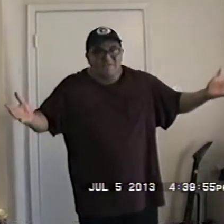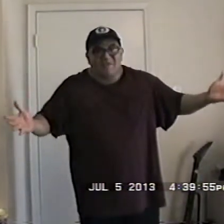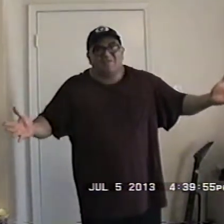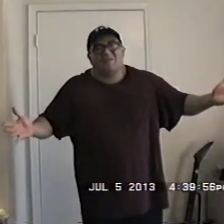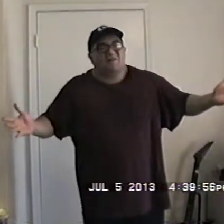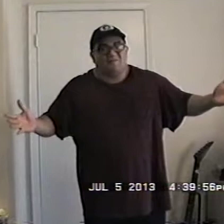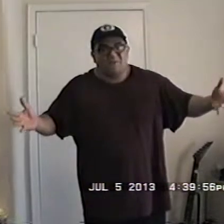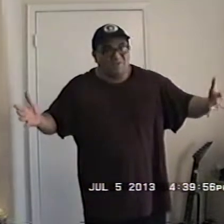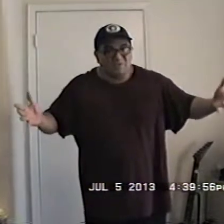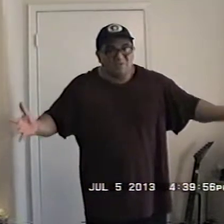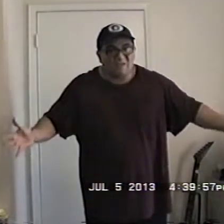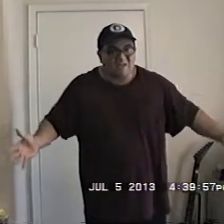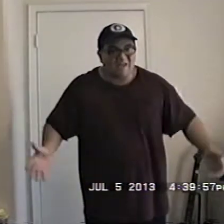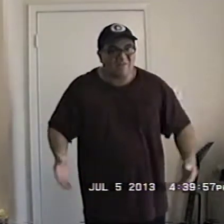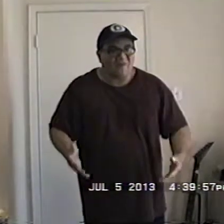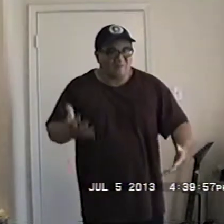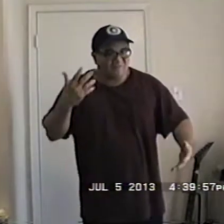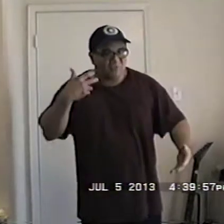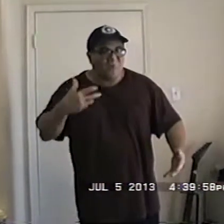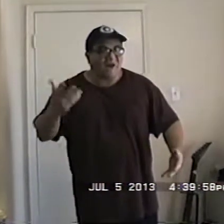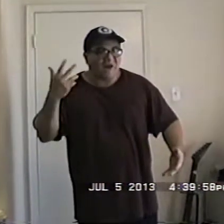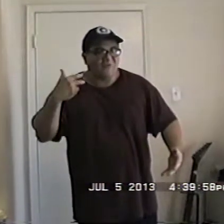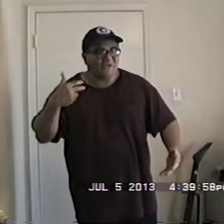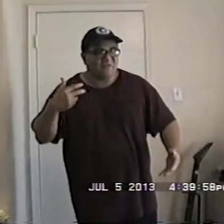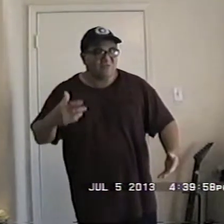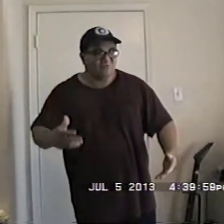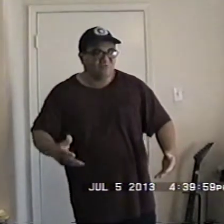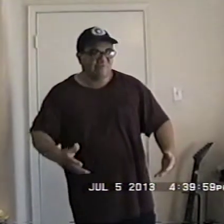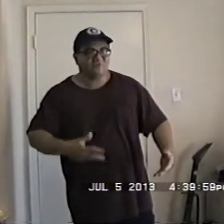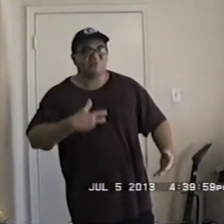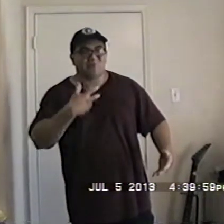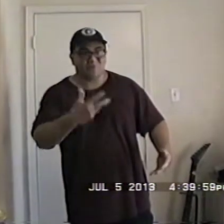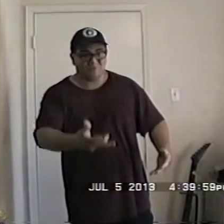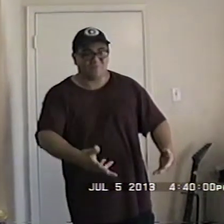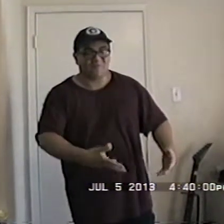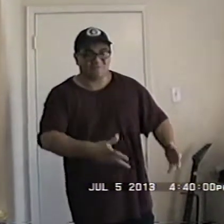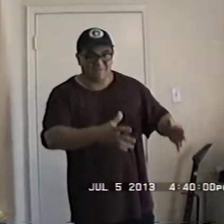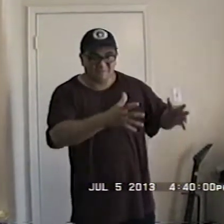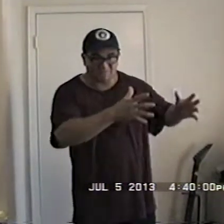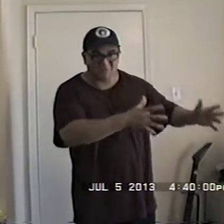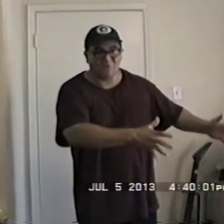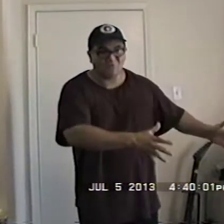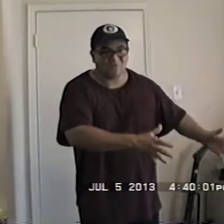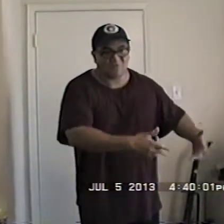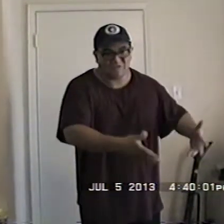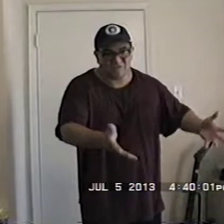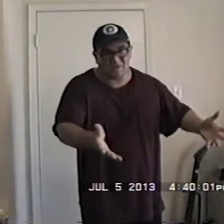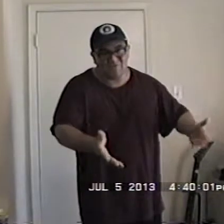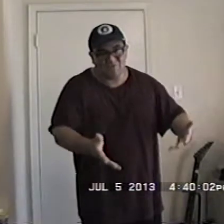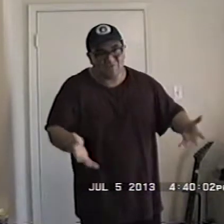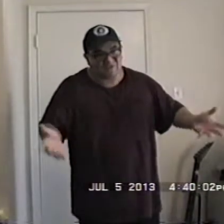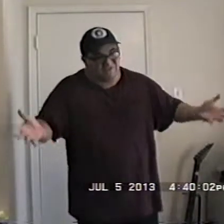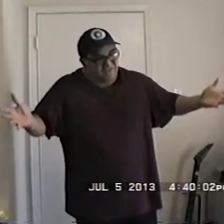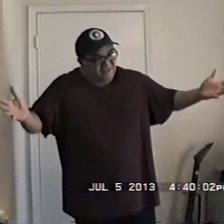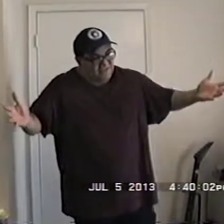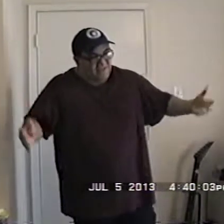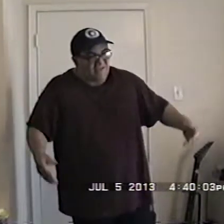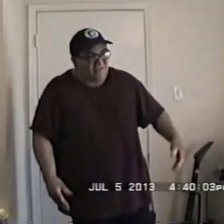did not need a degree he had all of the know-how and he was willing to learn from some of the pros so he's now an engineer and